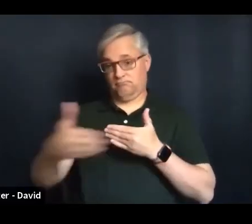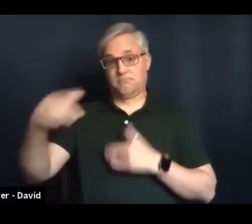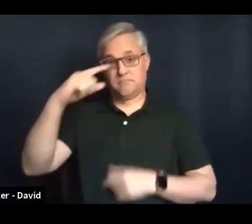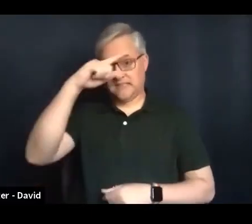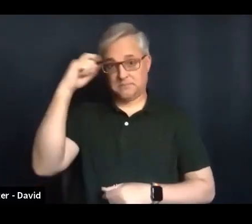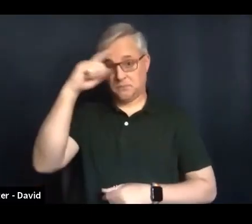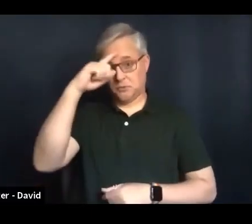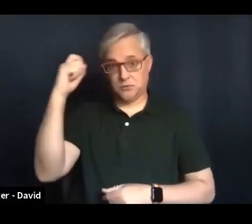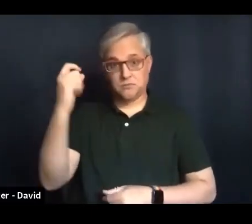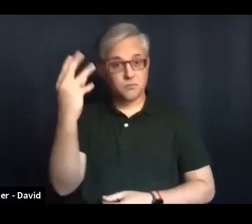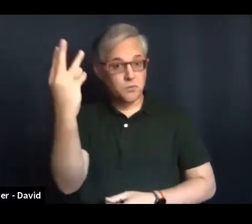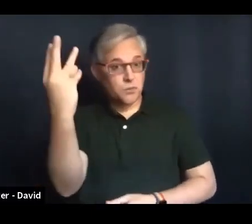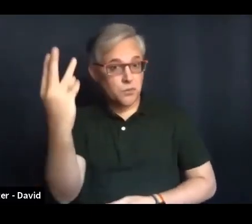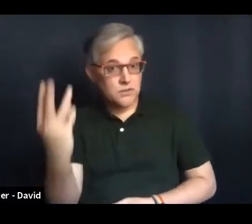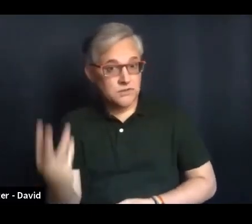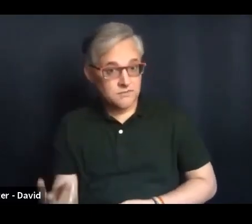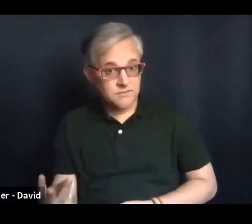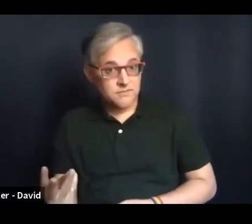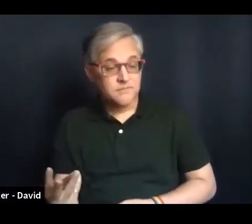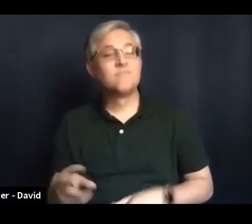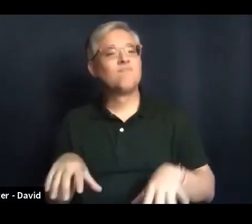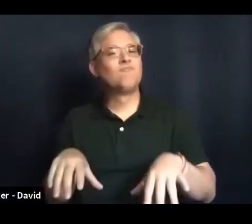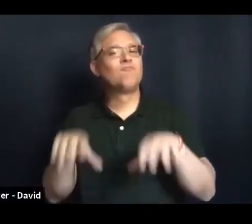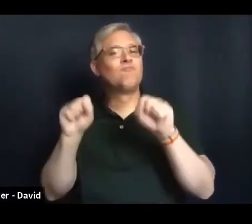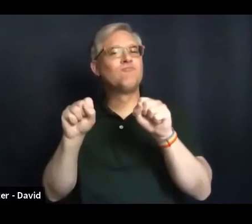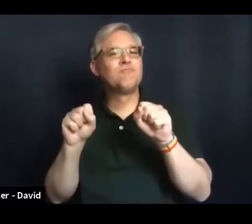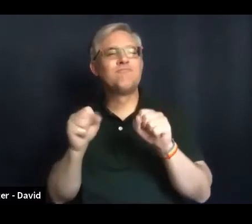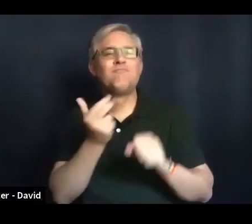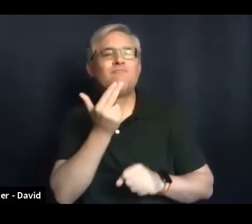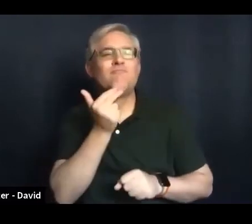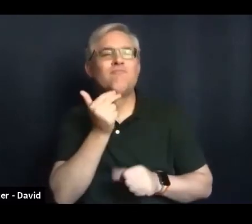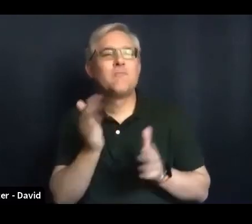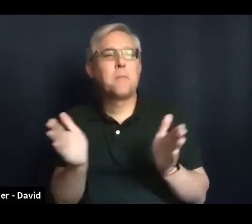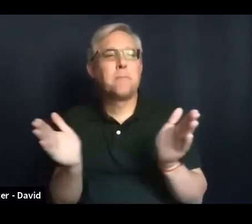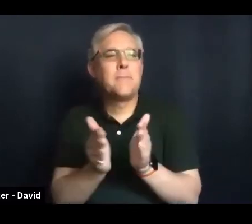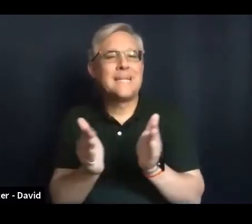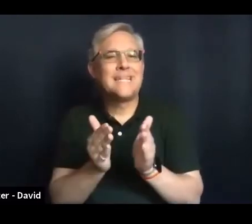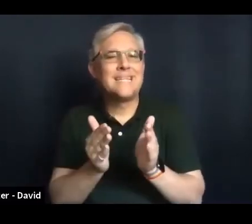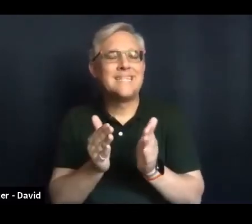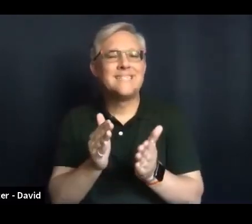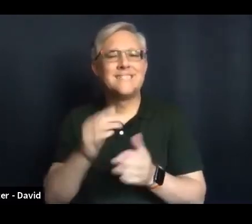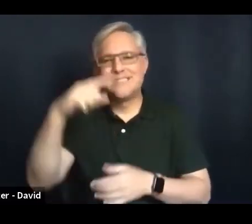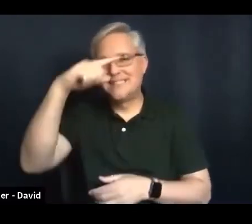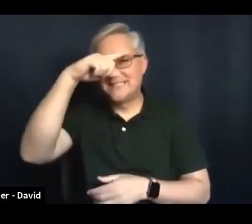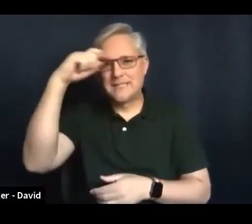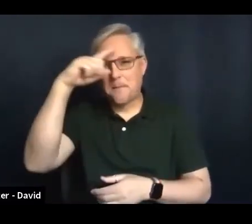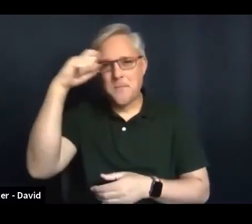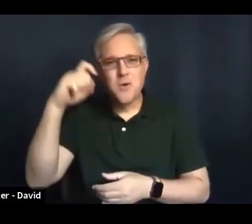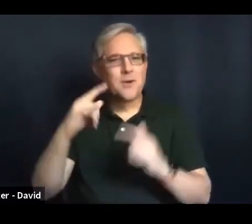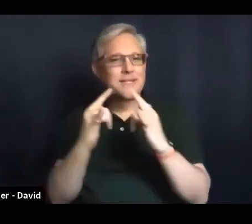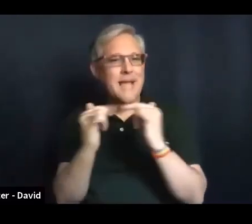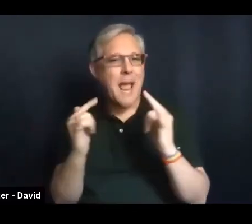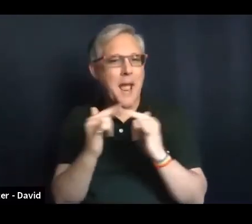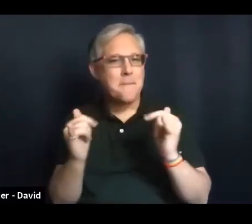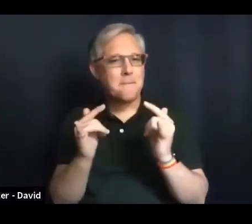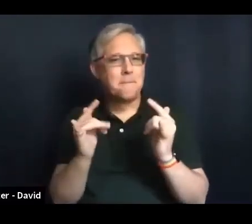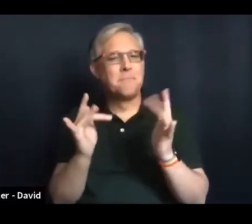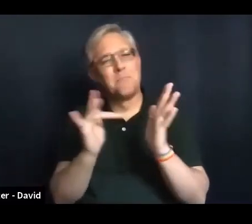a mini summer camp Bible school for kids. So if you know kids who might be interested in joining